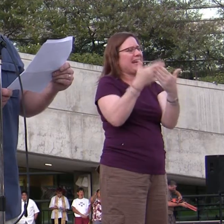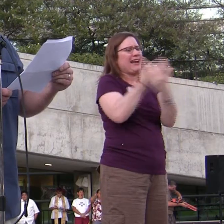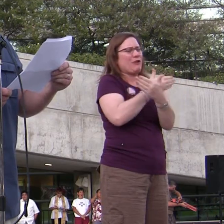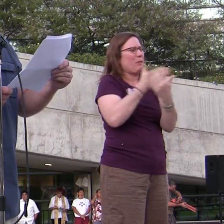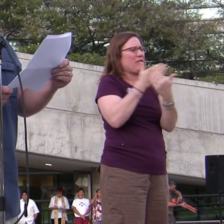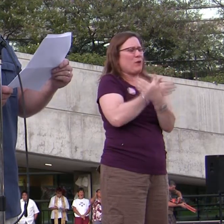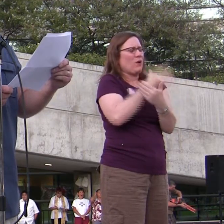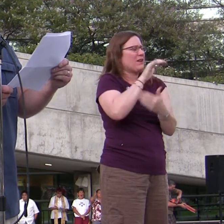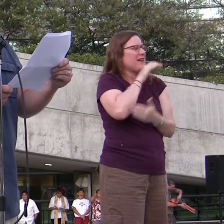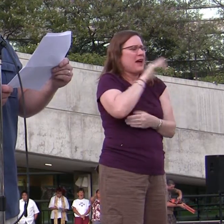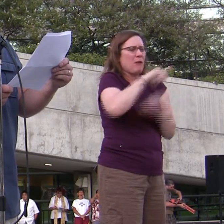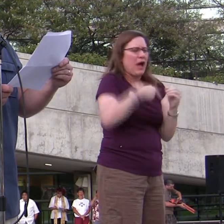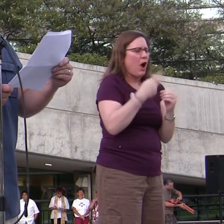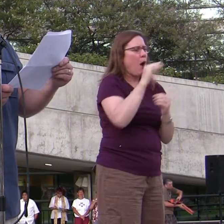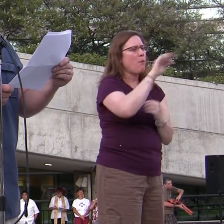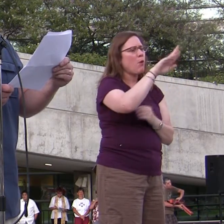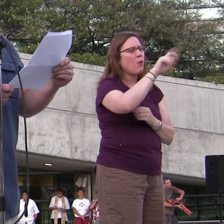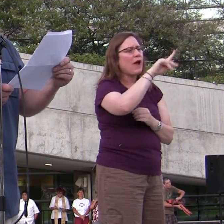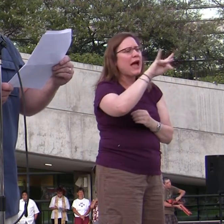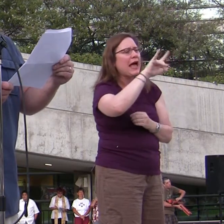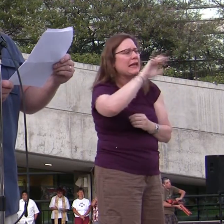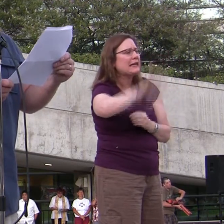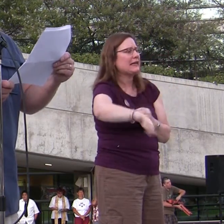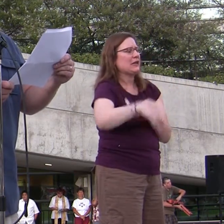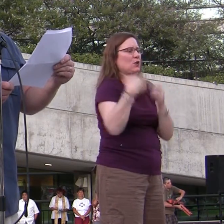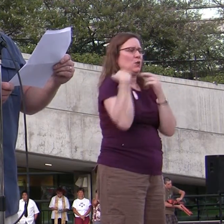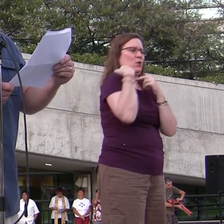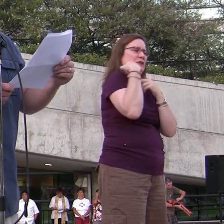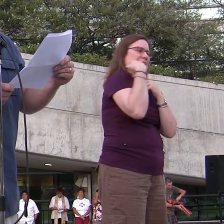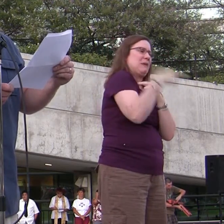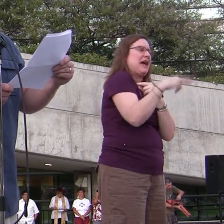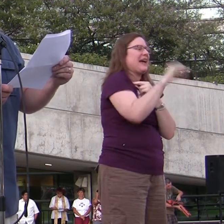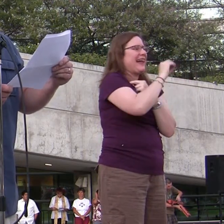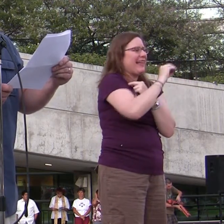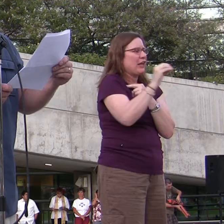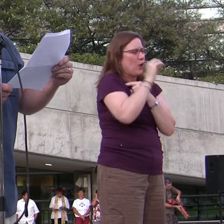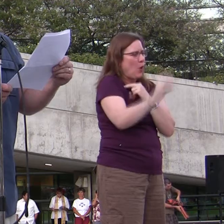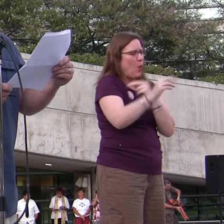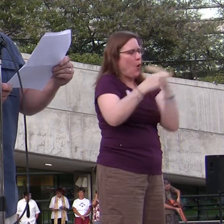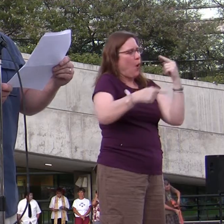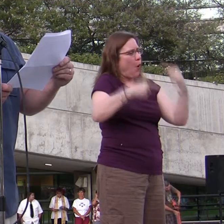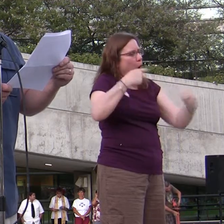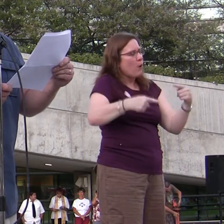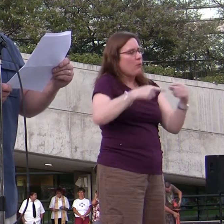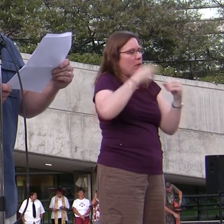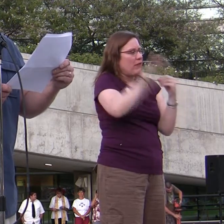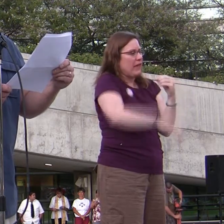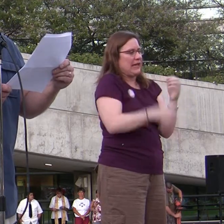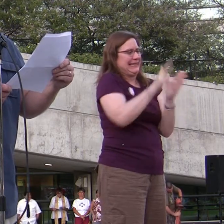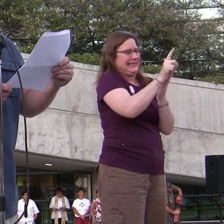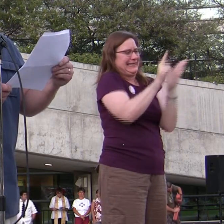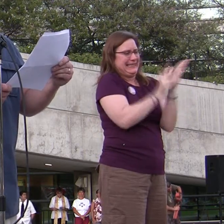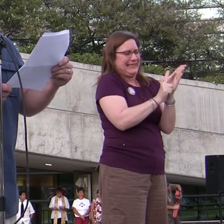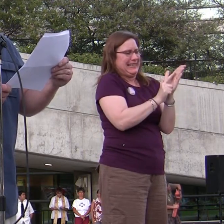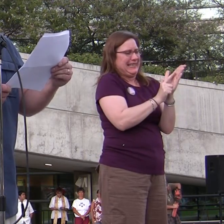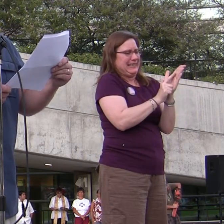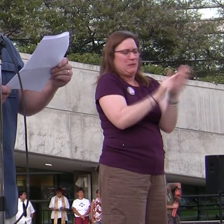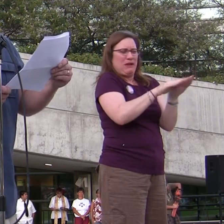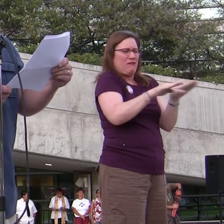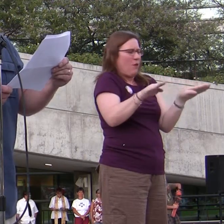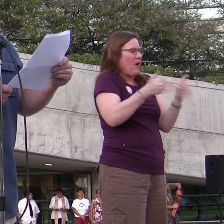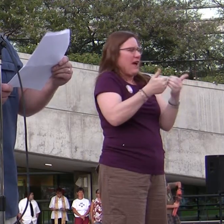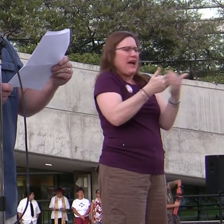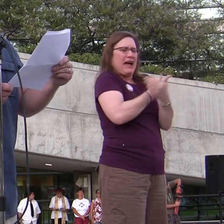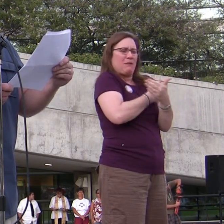It has never been about morality or respect. No argument against legalizing same-sex marriage has ever been founded in reason,